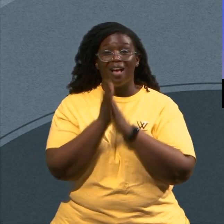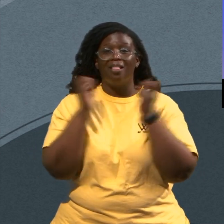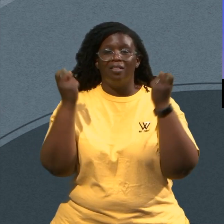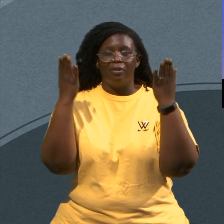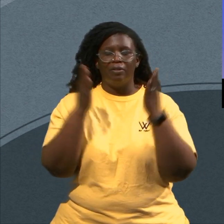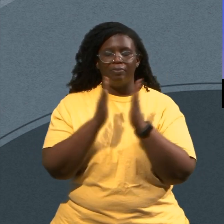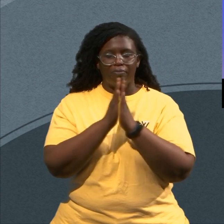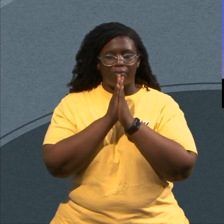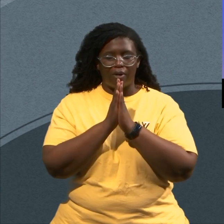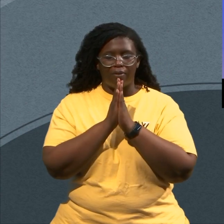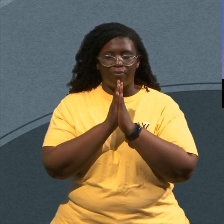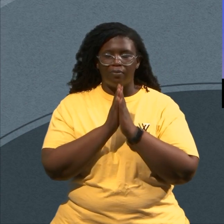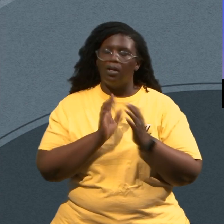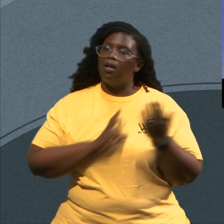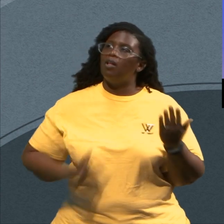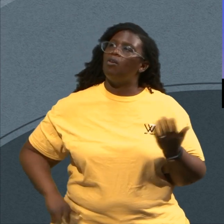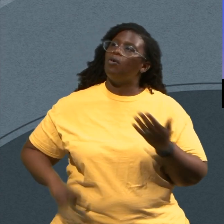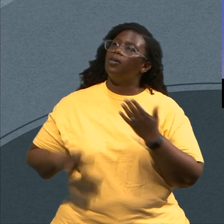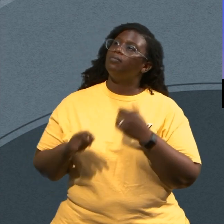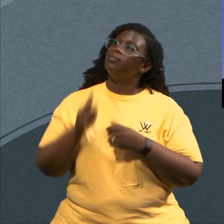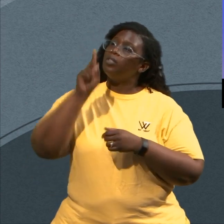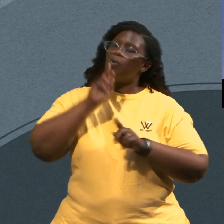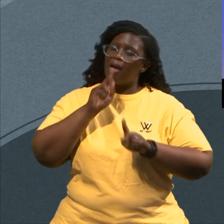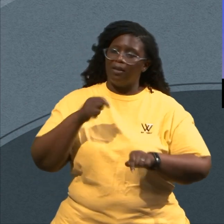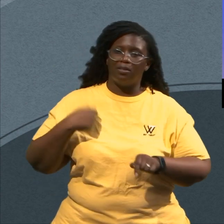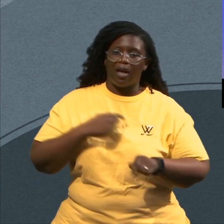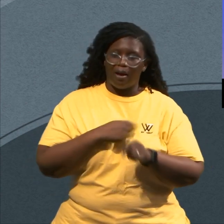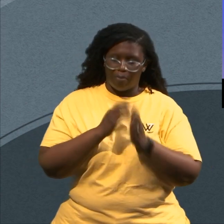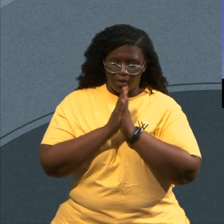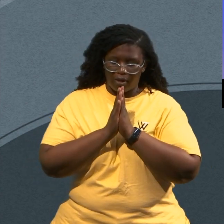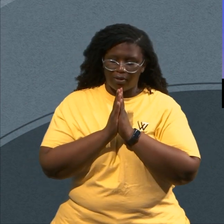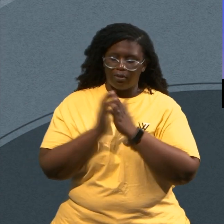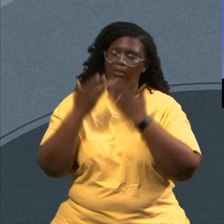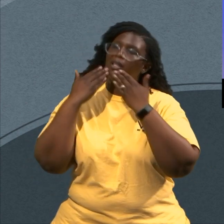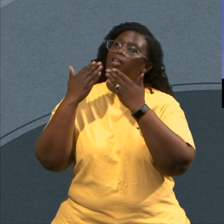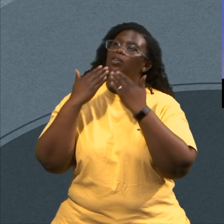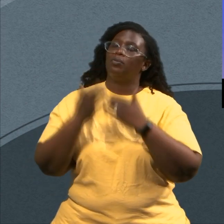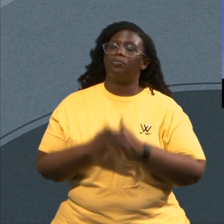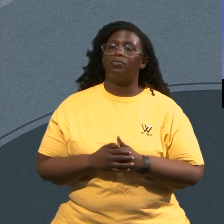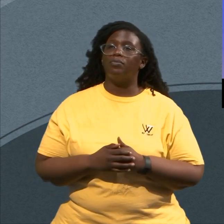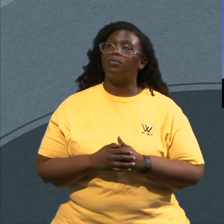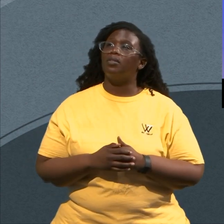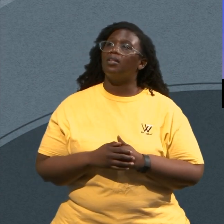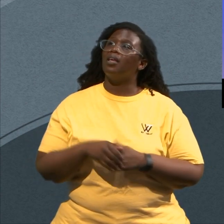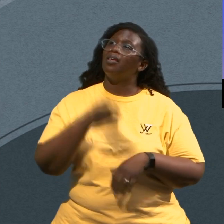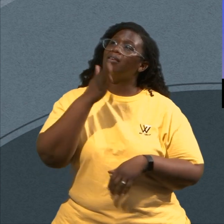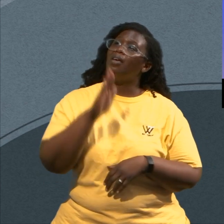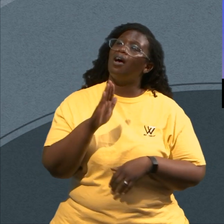Lord, we thank you that you are a prayer-answering God We thank you that you alone are worthy